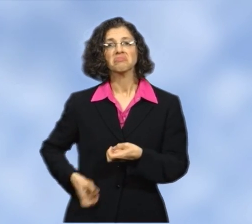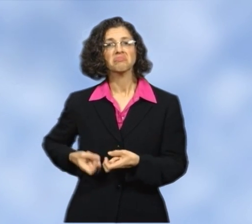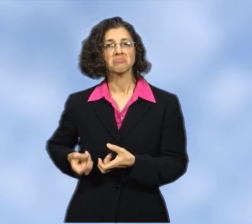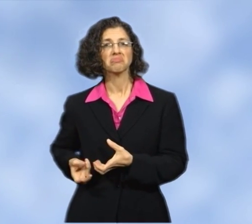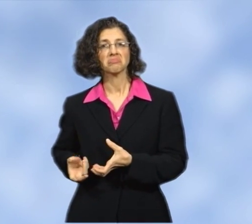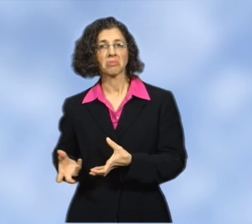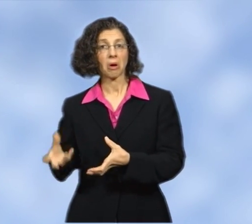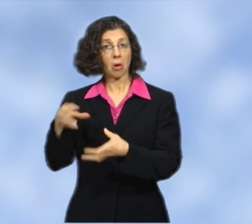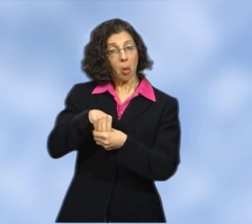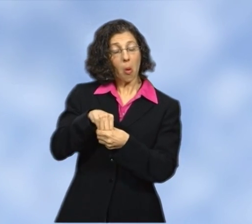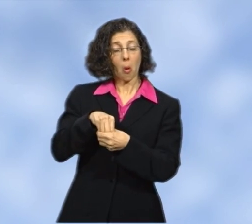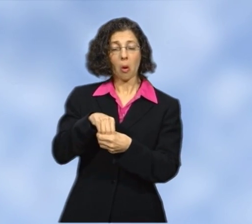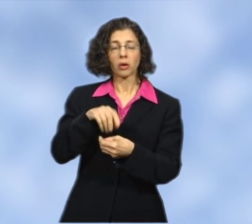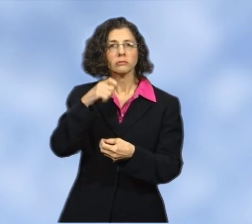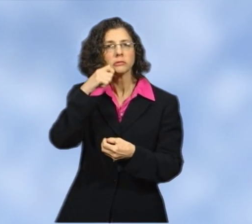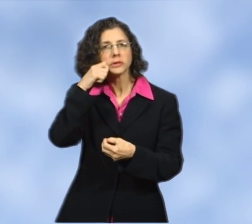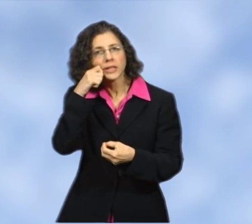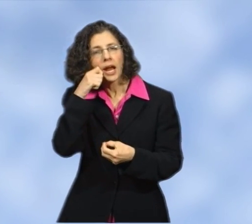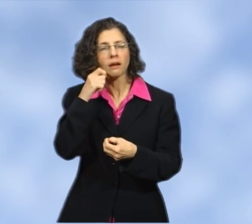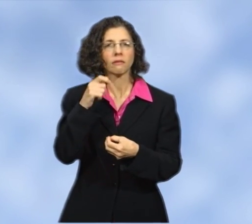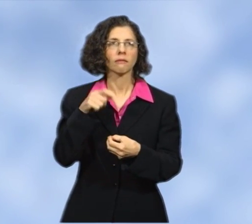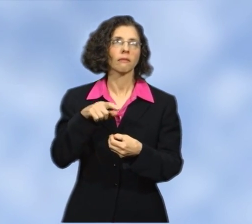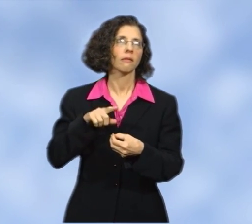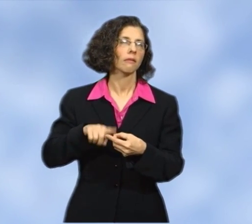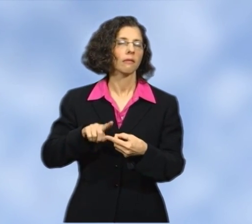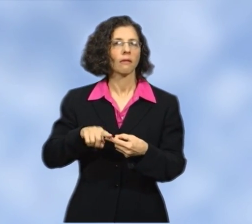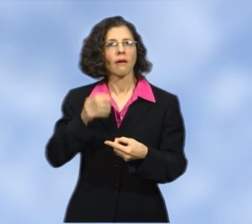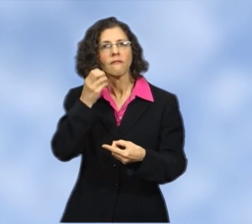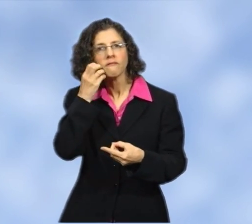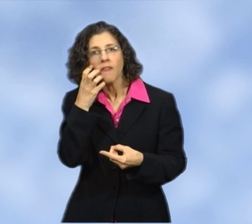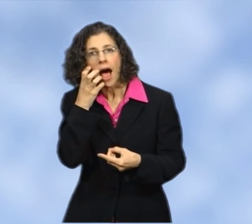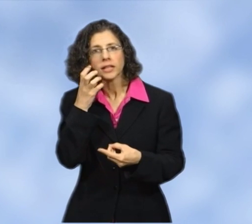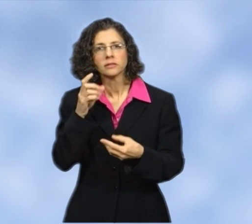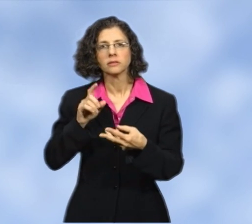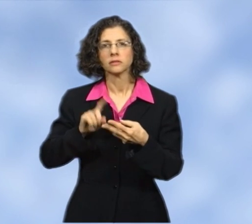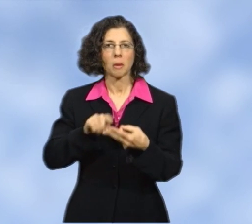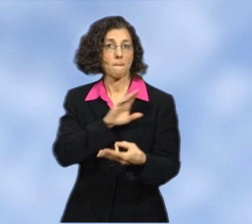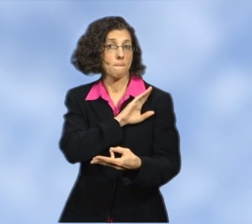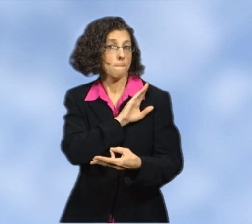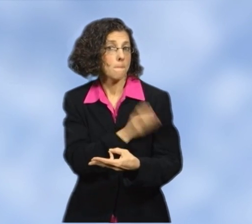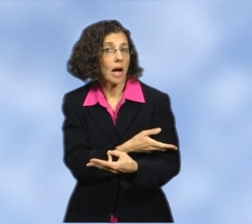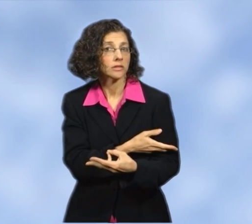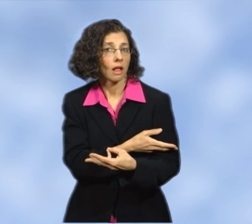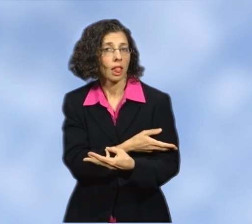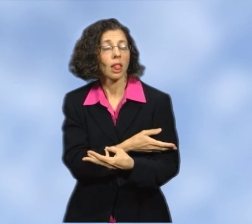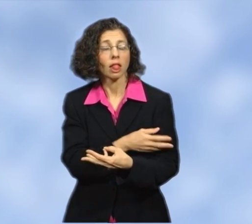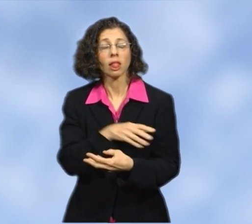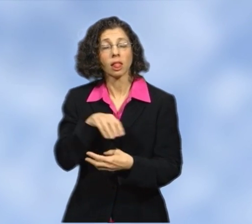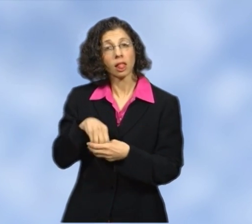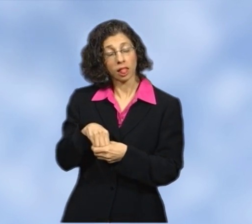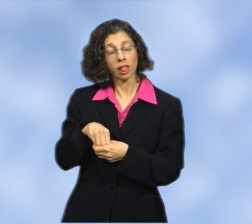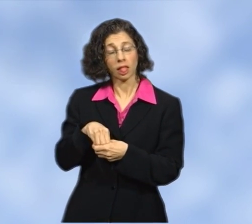woman's own tissue, skin, fat, and muscle